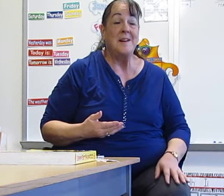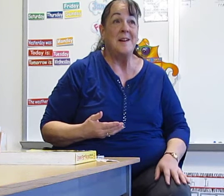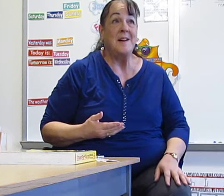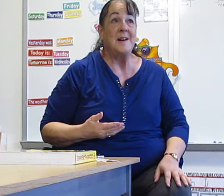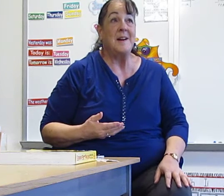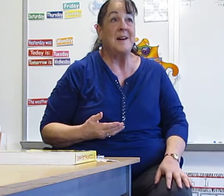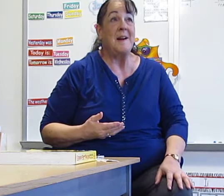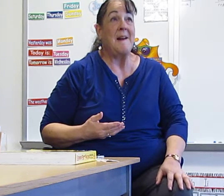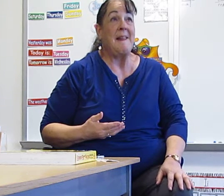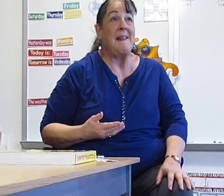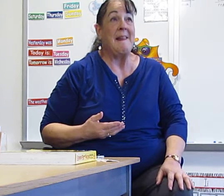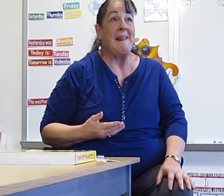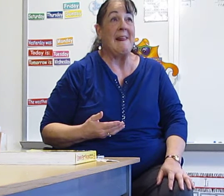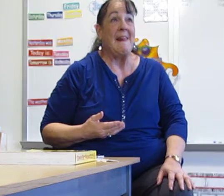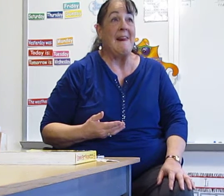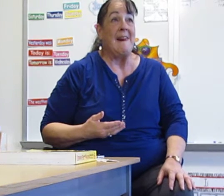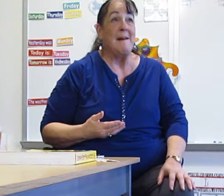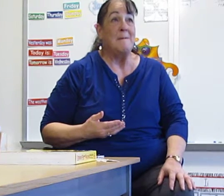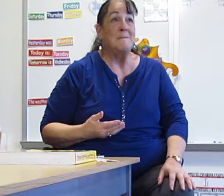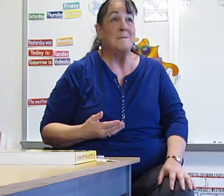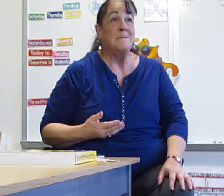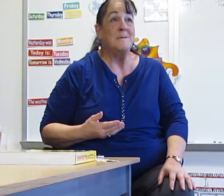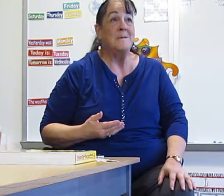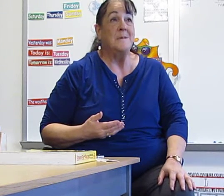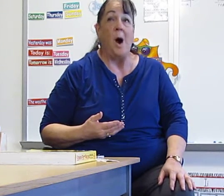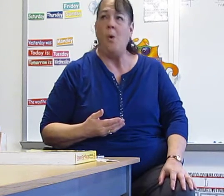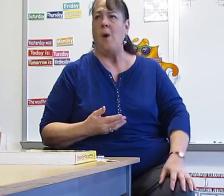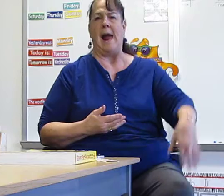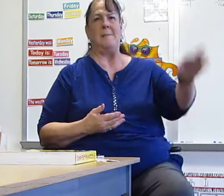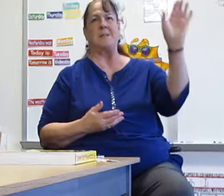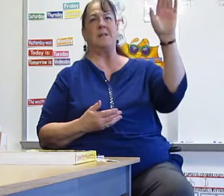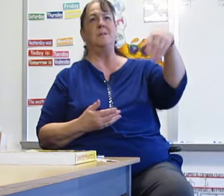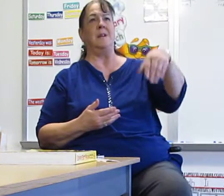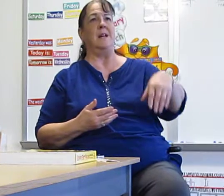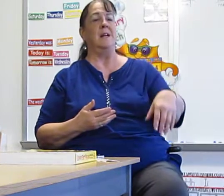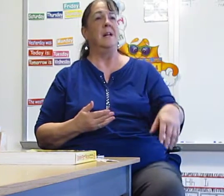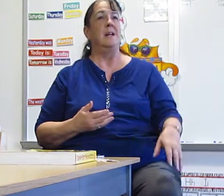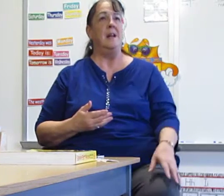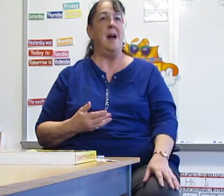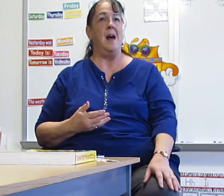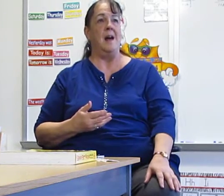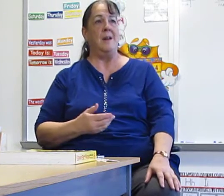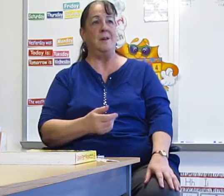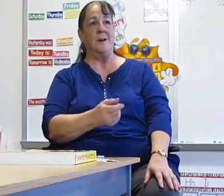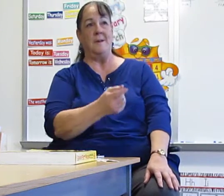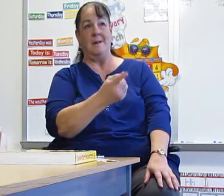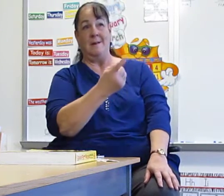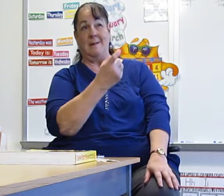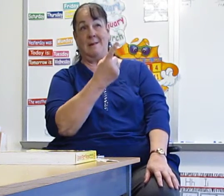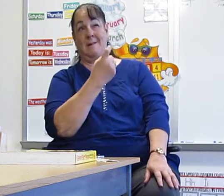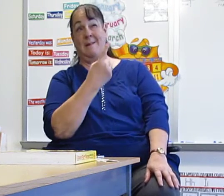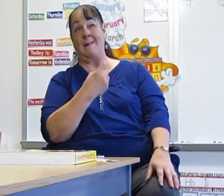You know. Say like. Emotion. Can you put emotion into Oh absolutely. Yeah. You go. Okay.